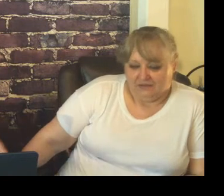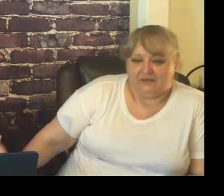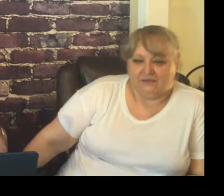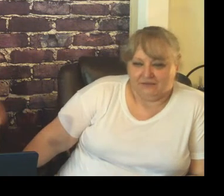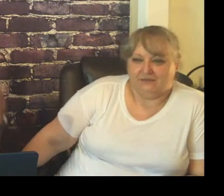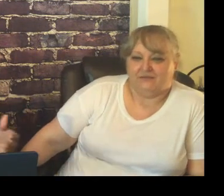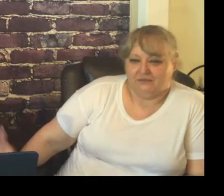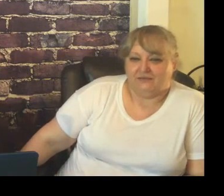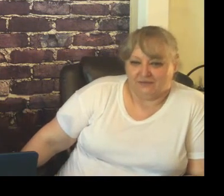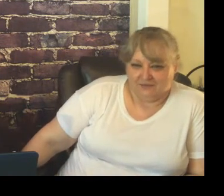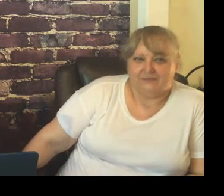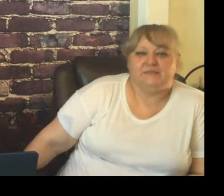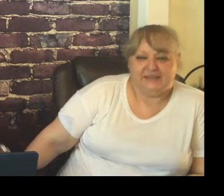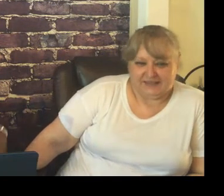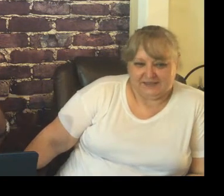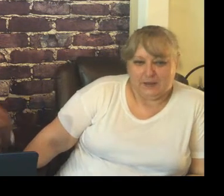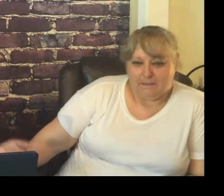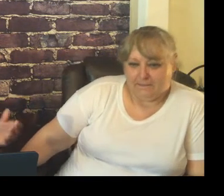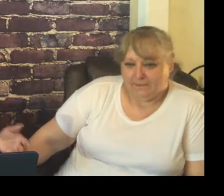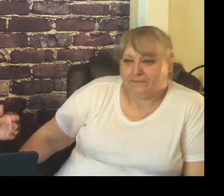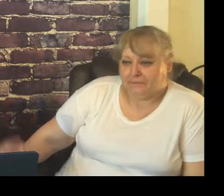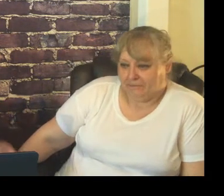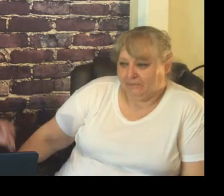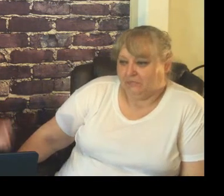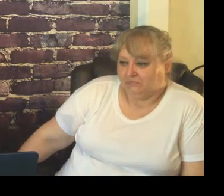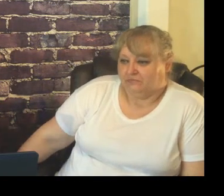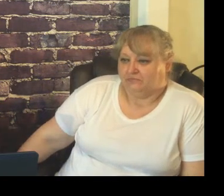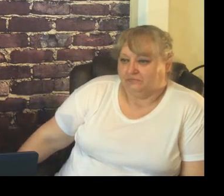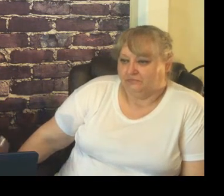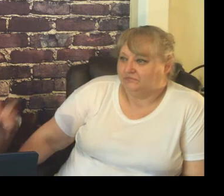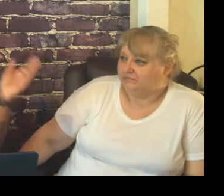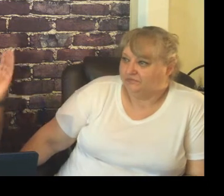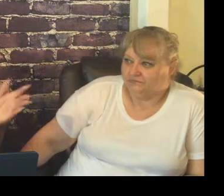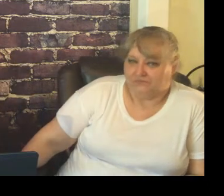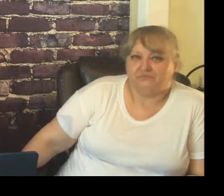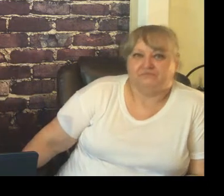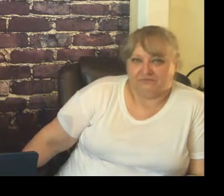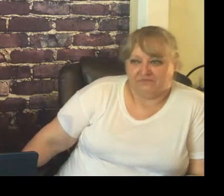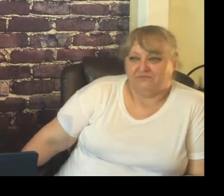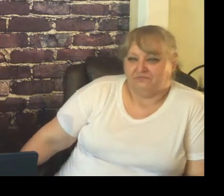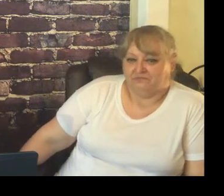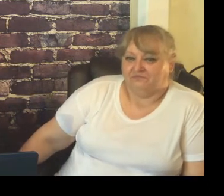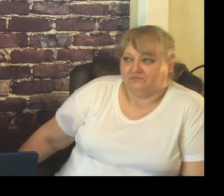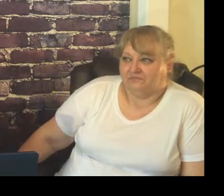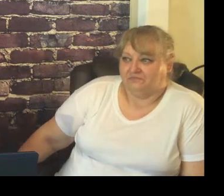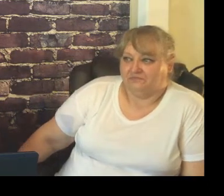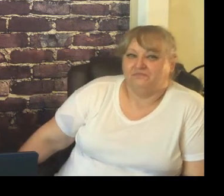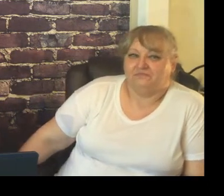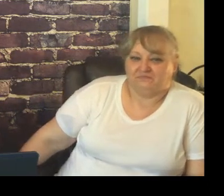plans go wrong and so there will be days that you walk in the room and you think oh I got this procedure for this I got that procedure for